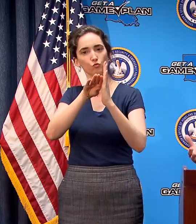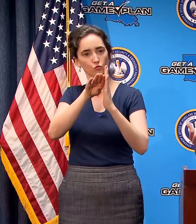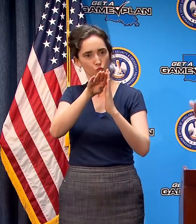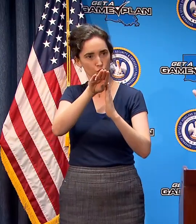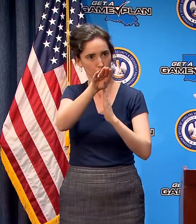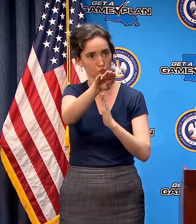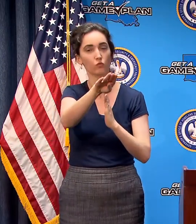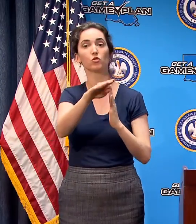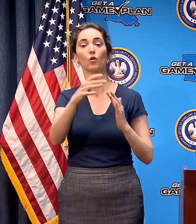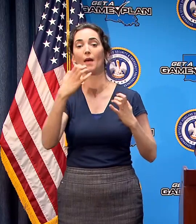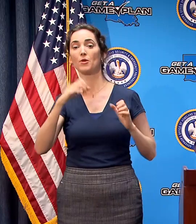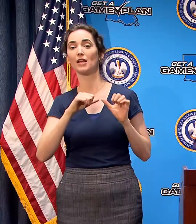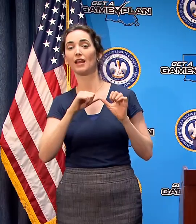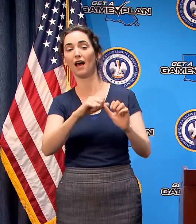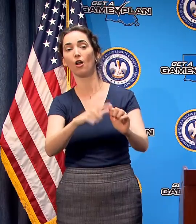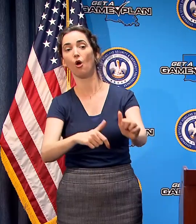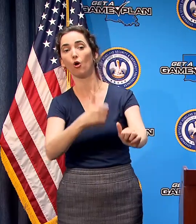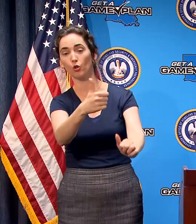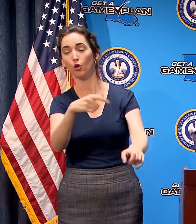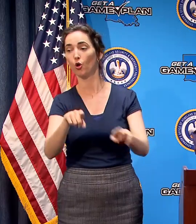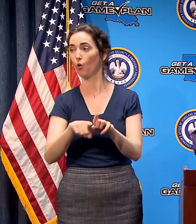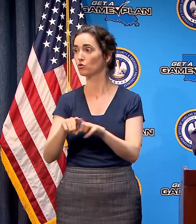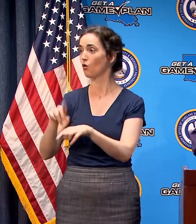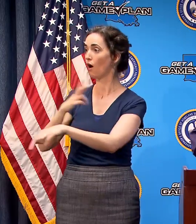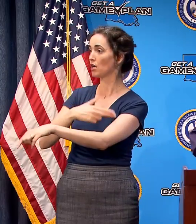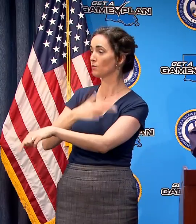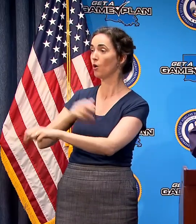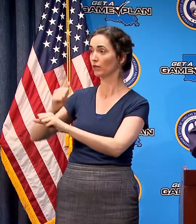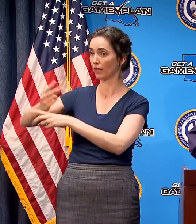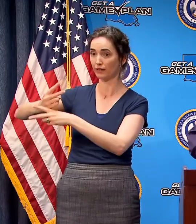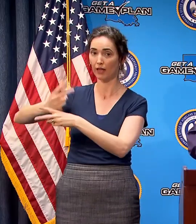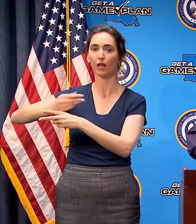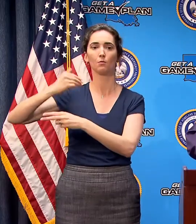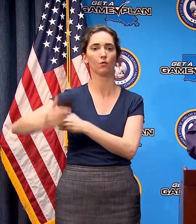capacity to deliver health care all at the same time